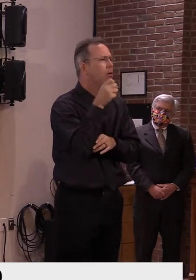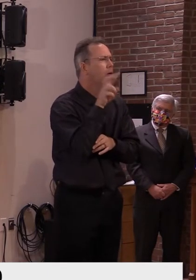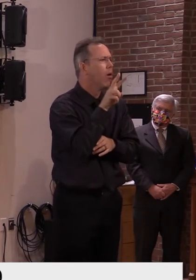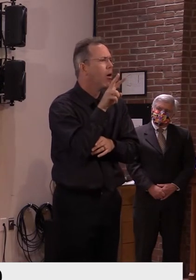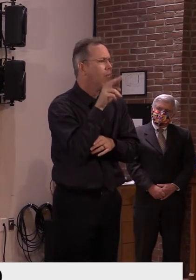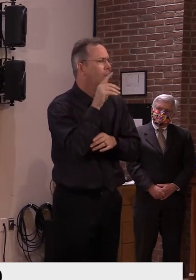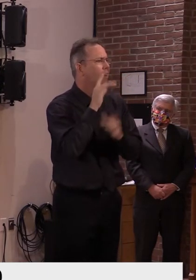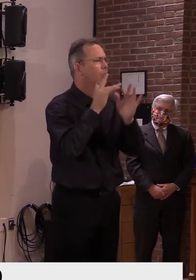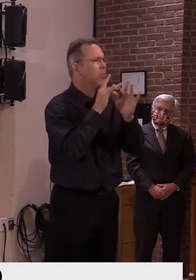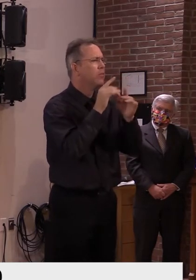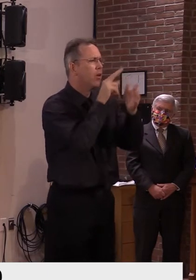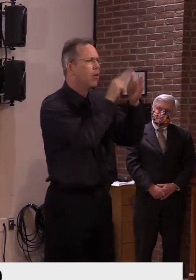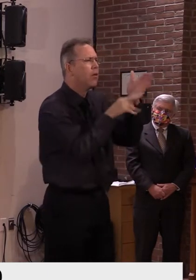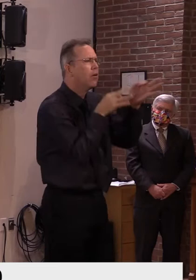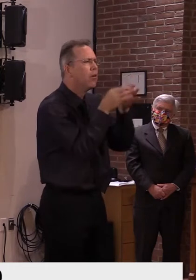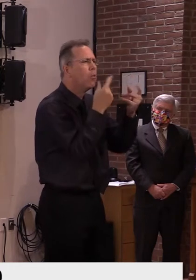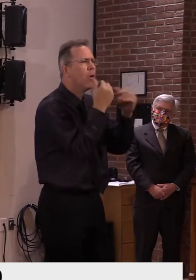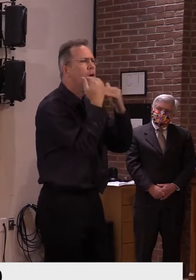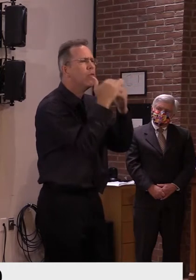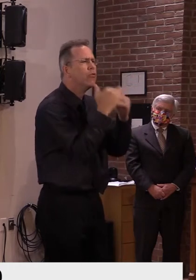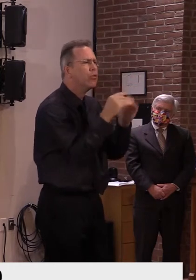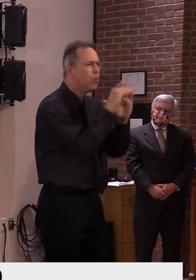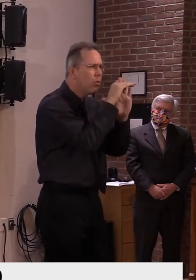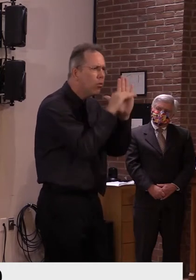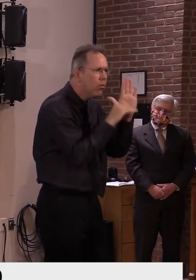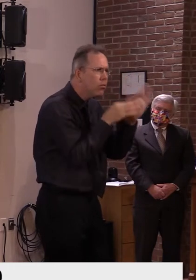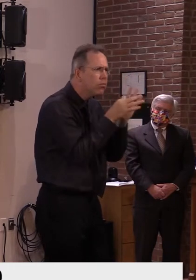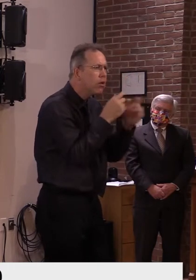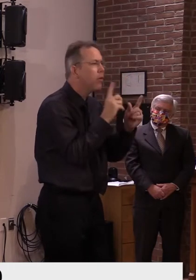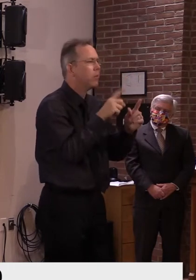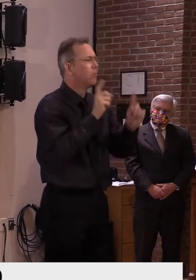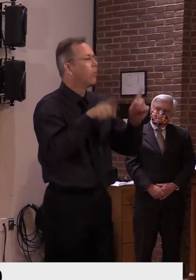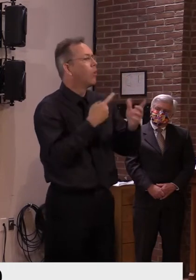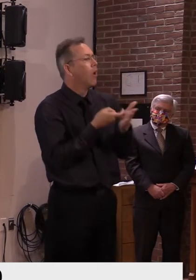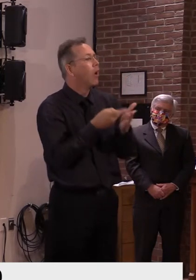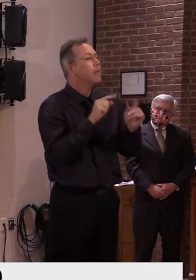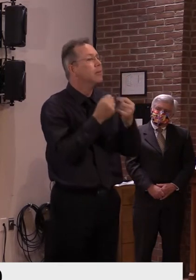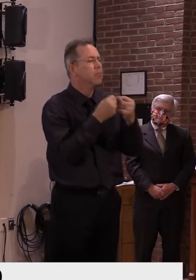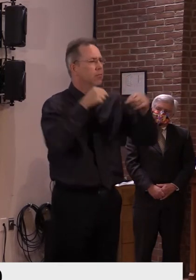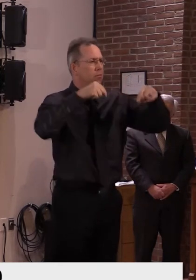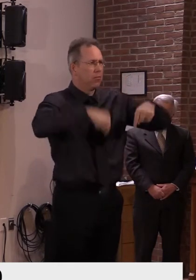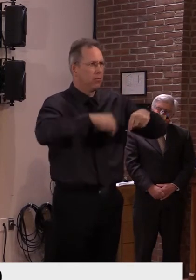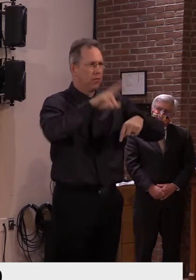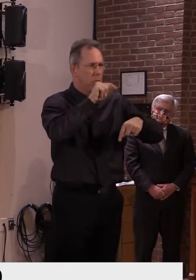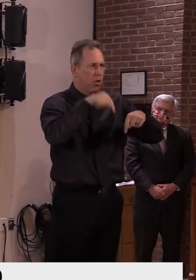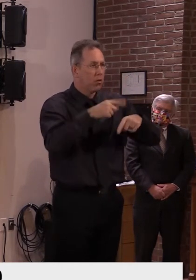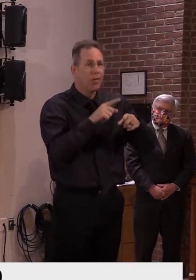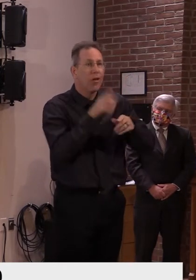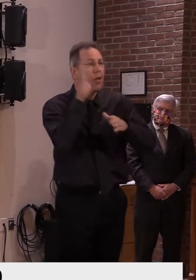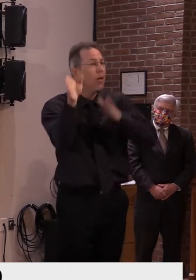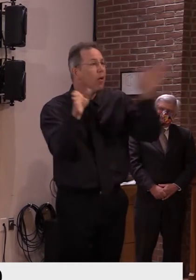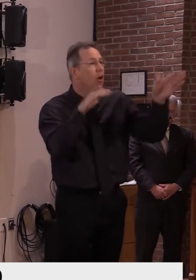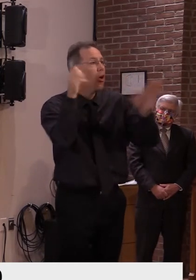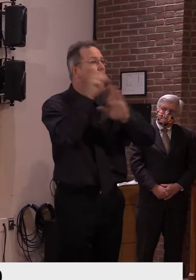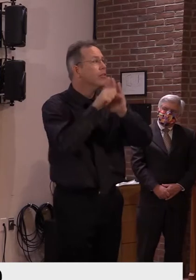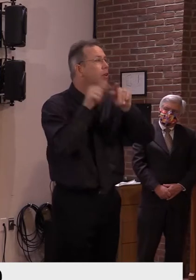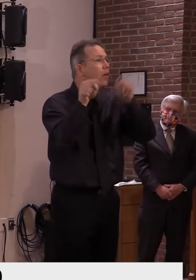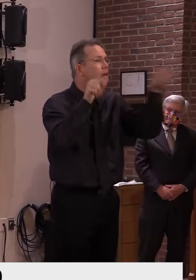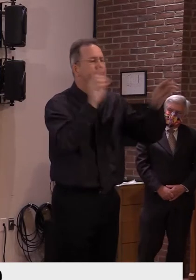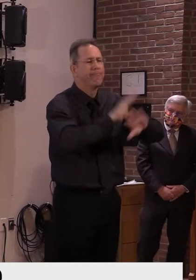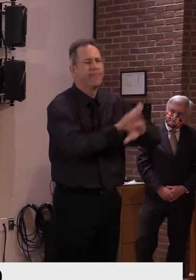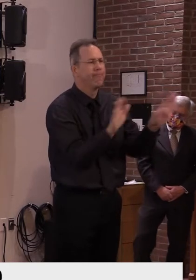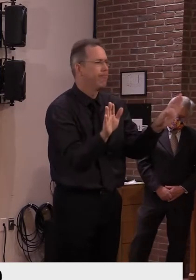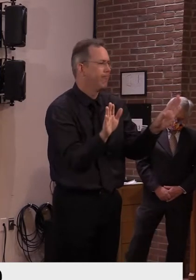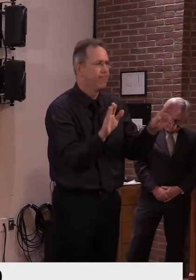everything must occur in Vermont with Vermont-only teams. It also tightens the policies for spectators and social